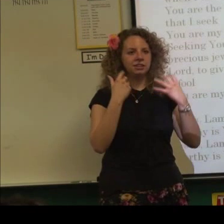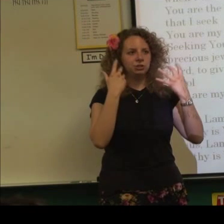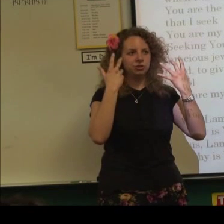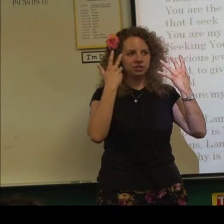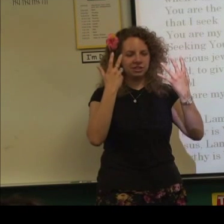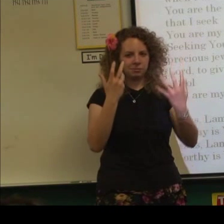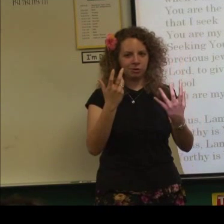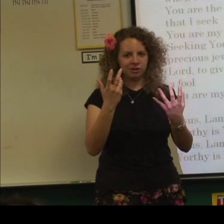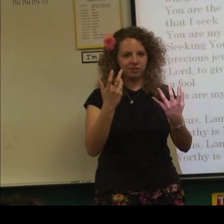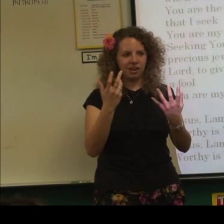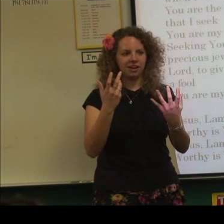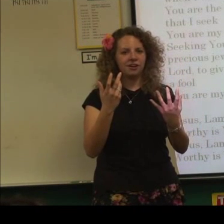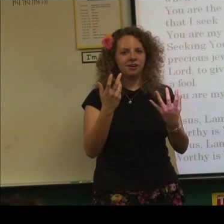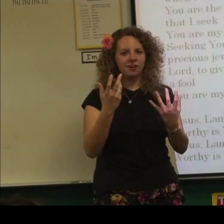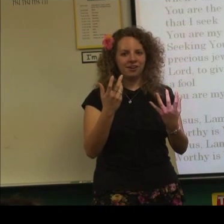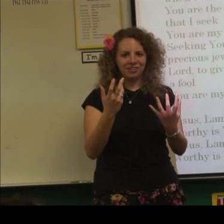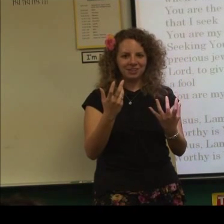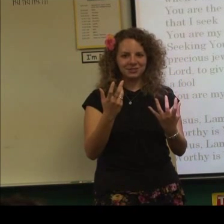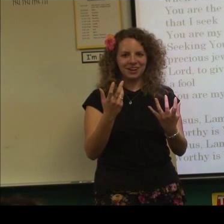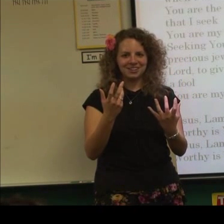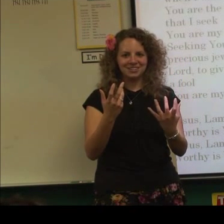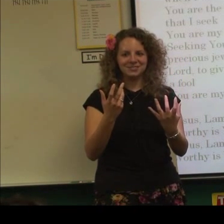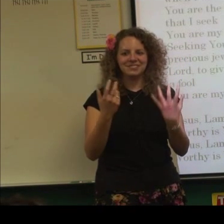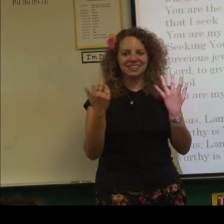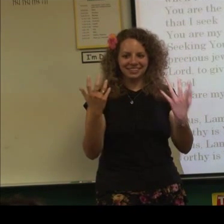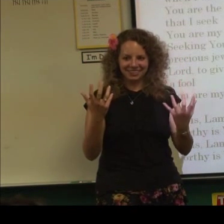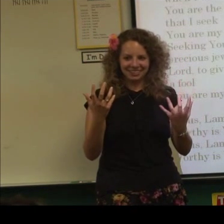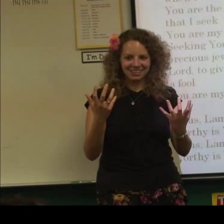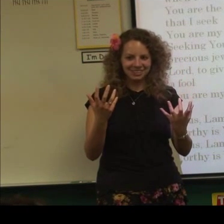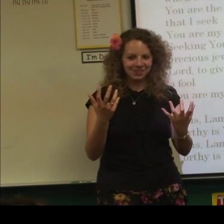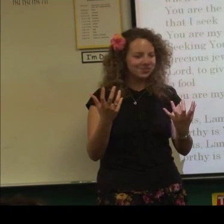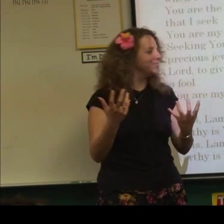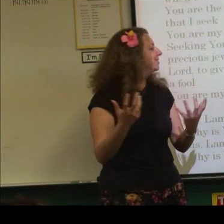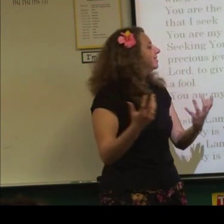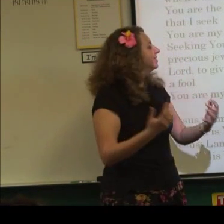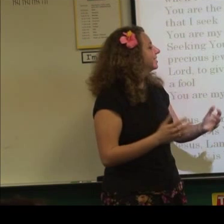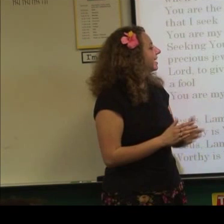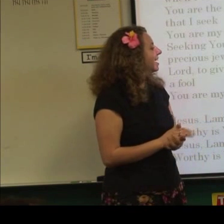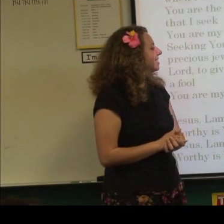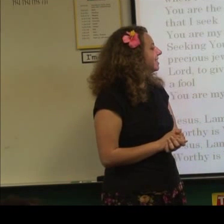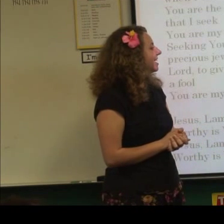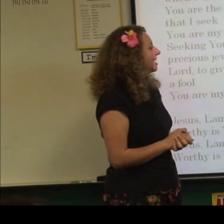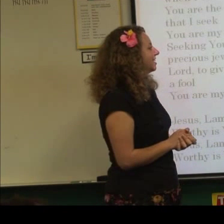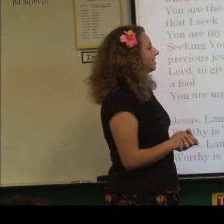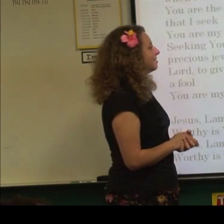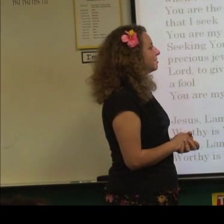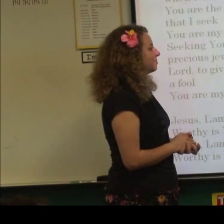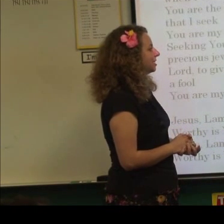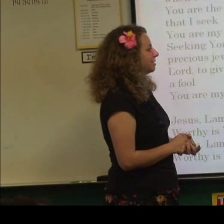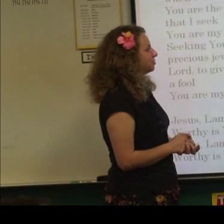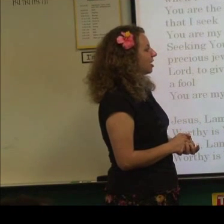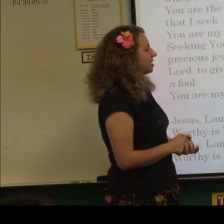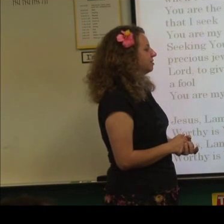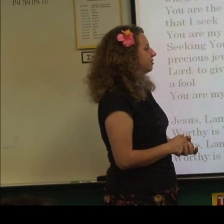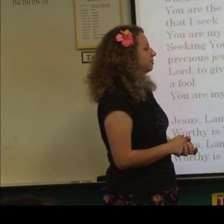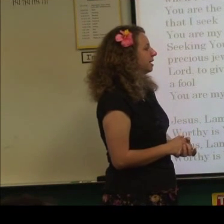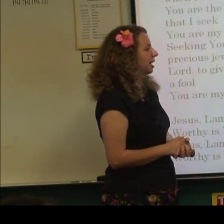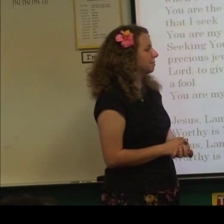leads you to the same point that's what God does for me. That's what so cool. Okay. And then when I'm dry, you fill my cup.